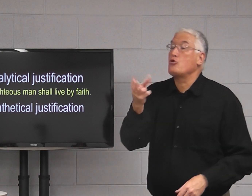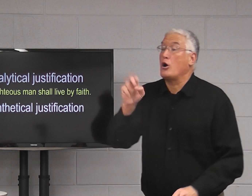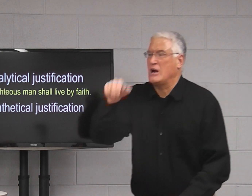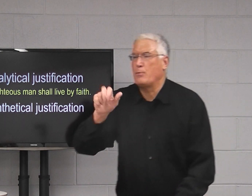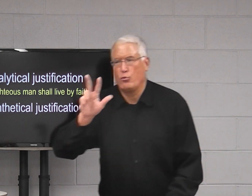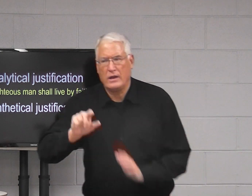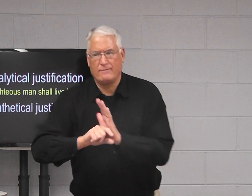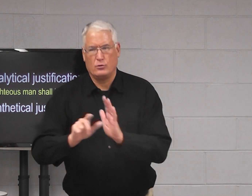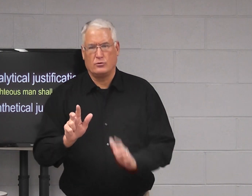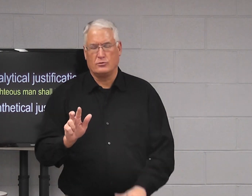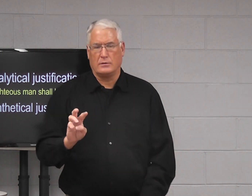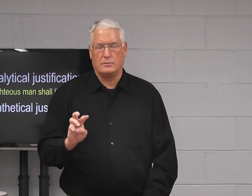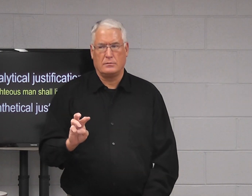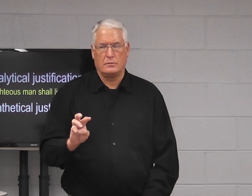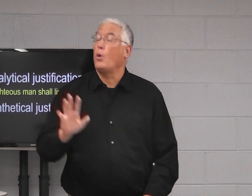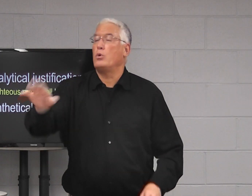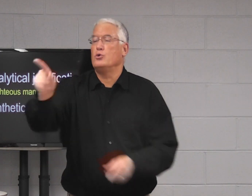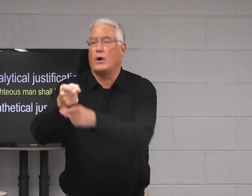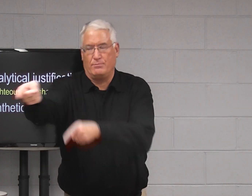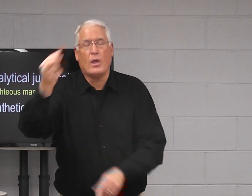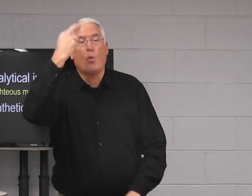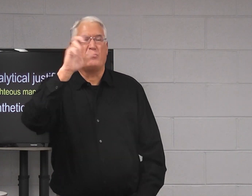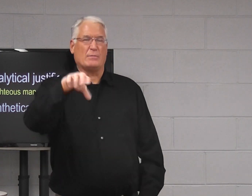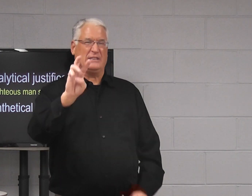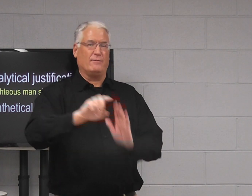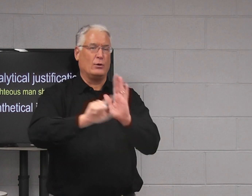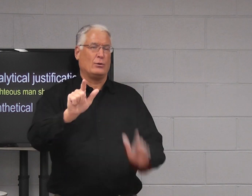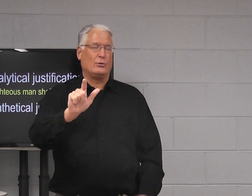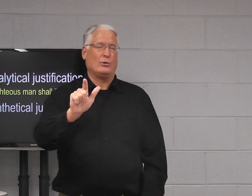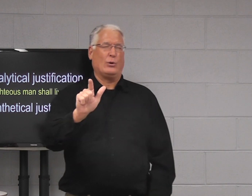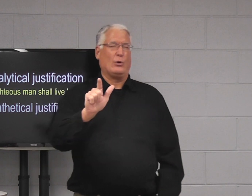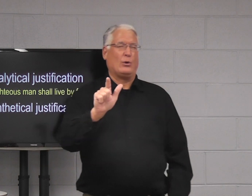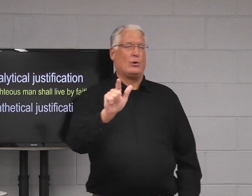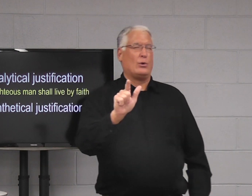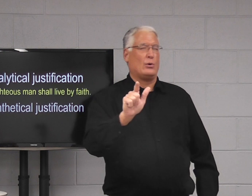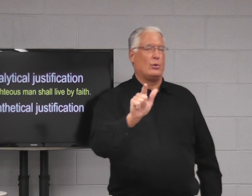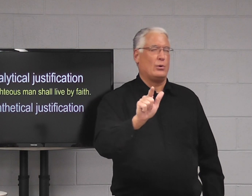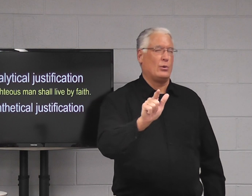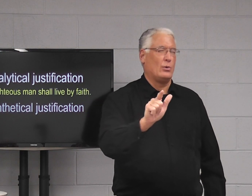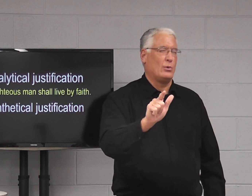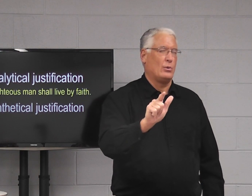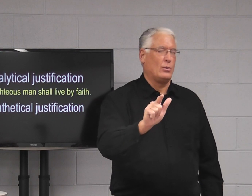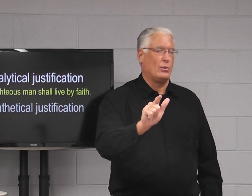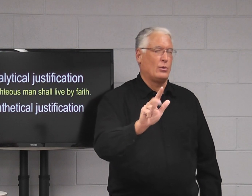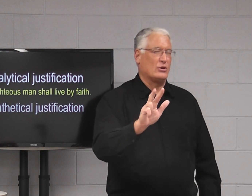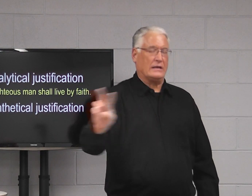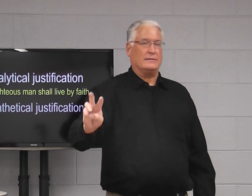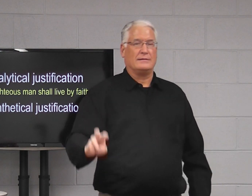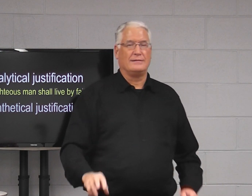John chapter 3 verse, I'm sorry, Romans chapter 3 verse 20,